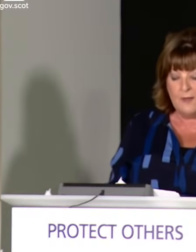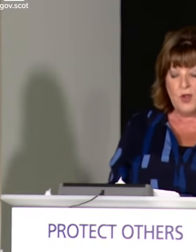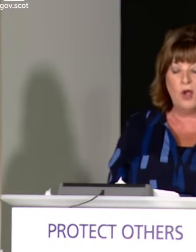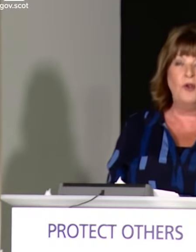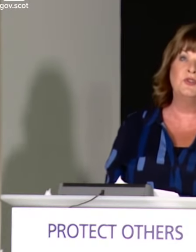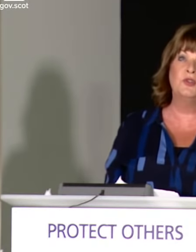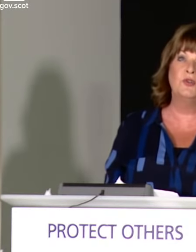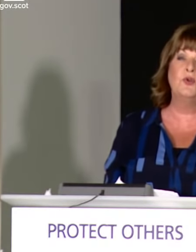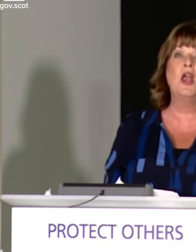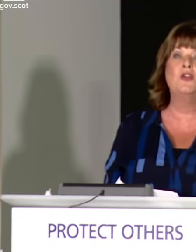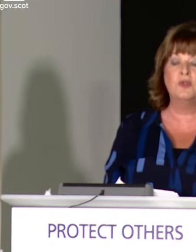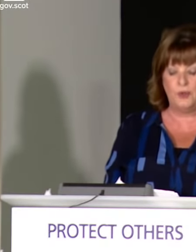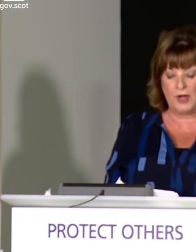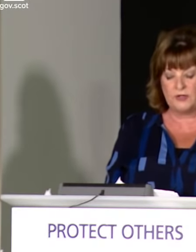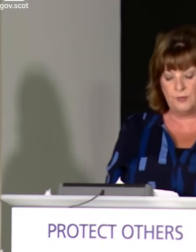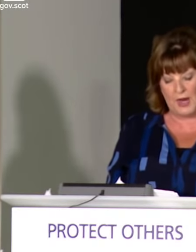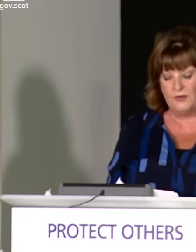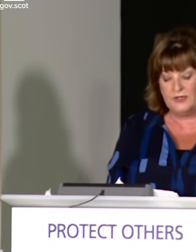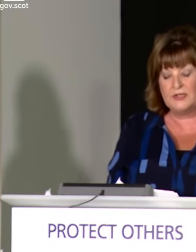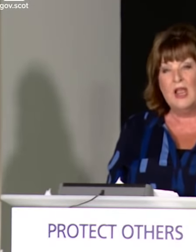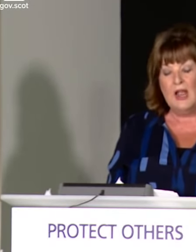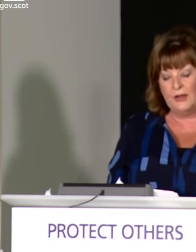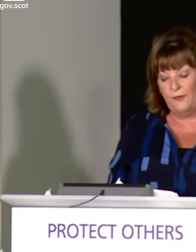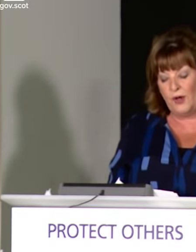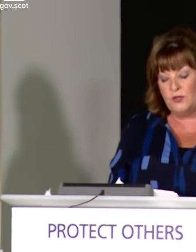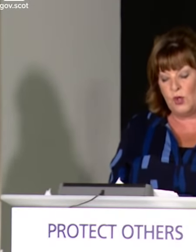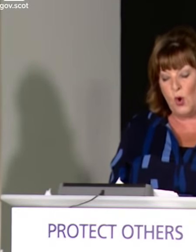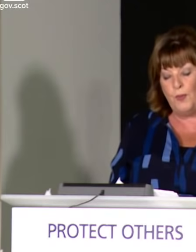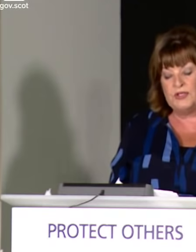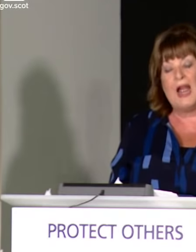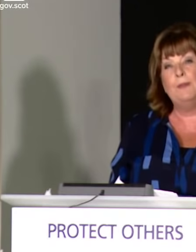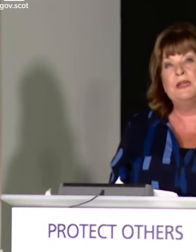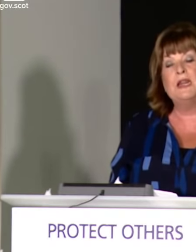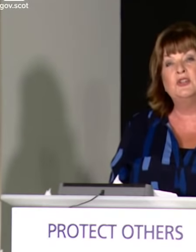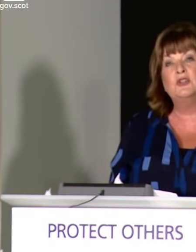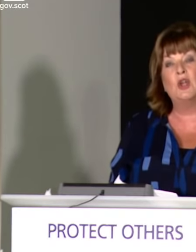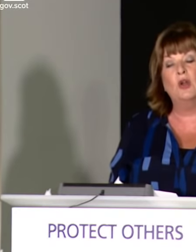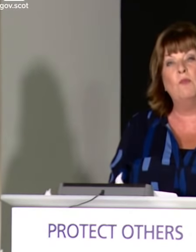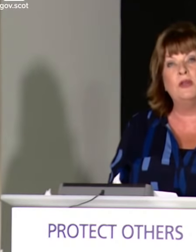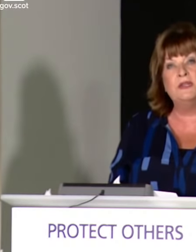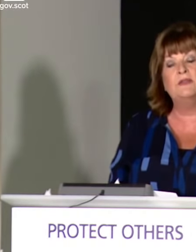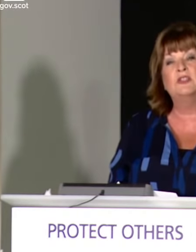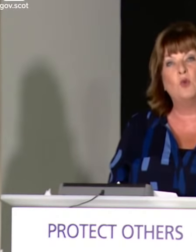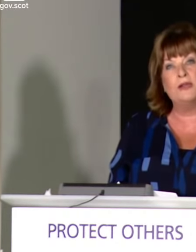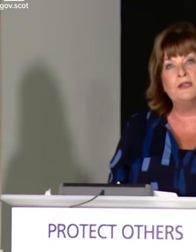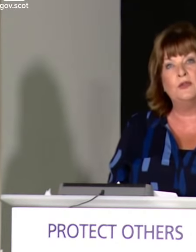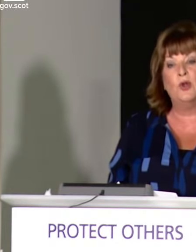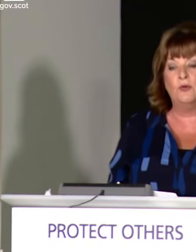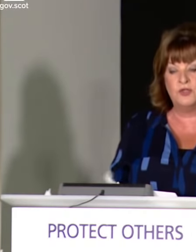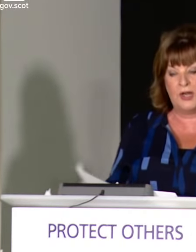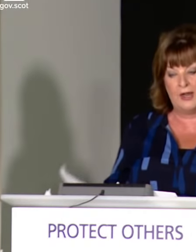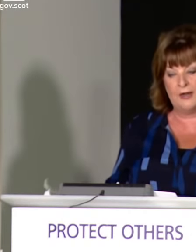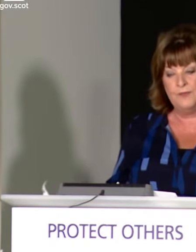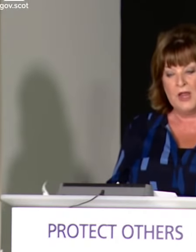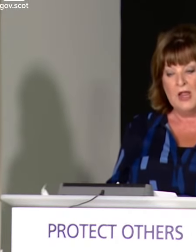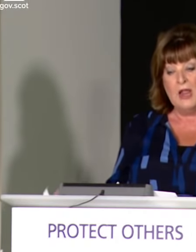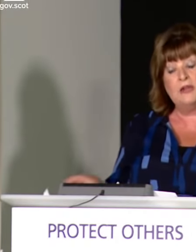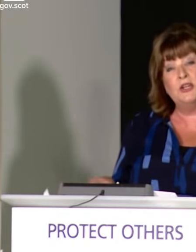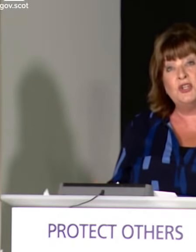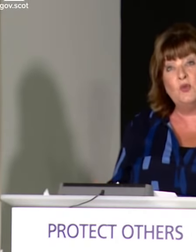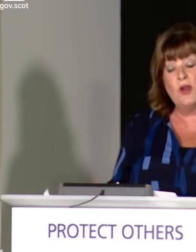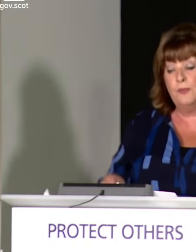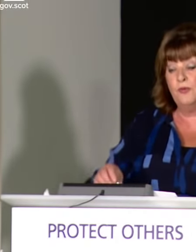funding of up to £300,000, and the fund will open to applications on Monday the 20th of July.